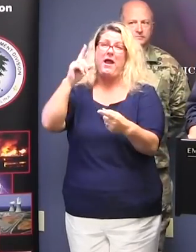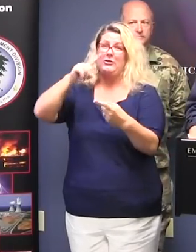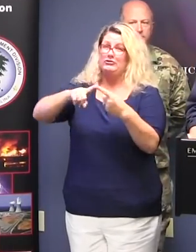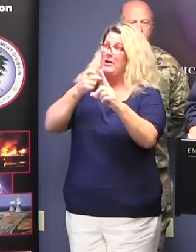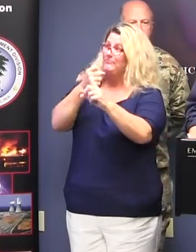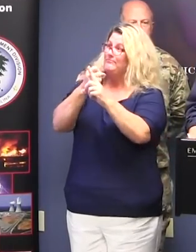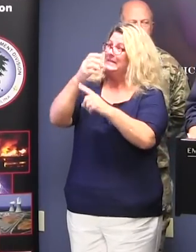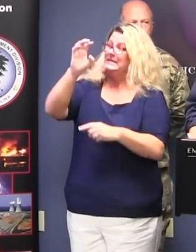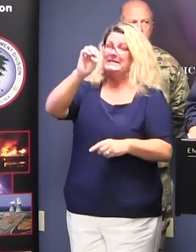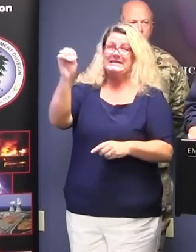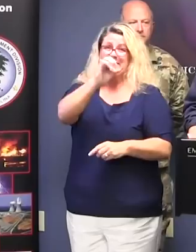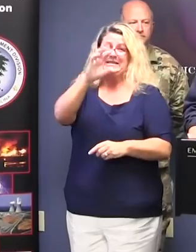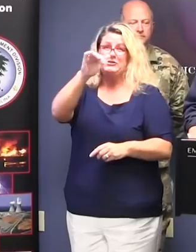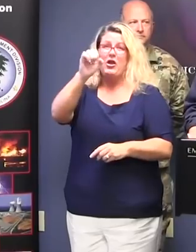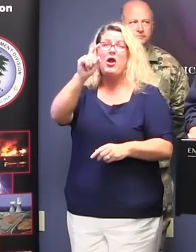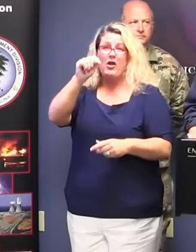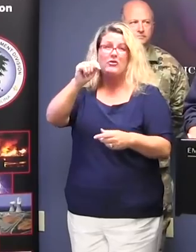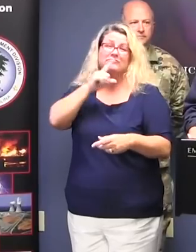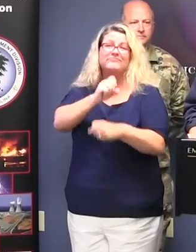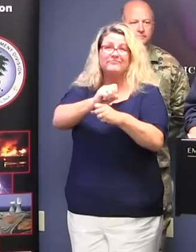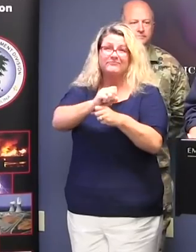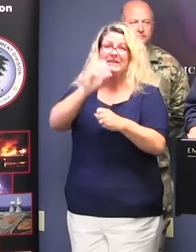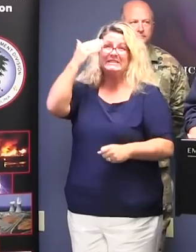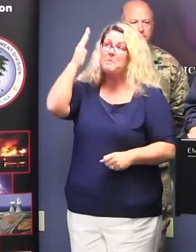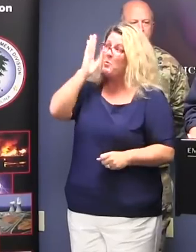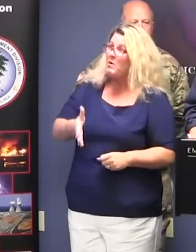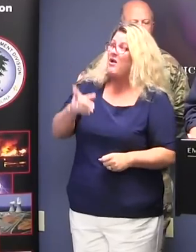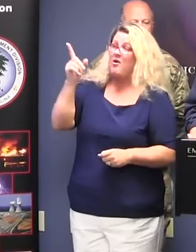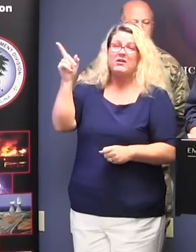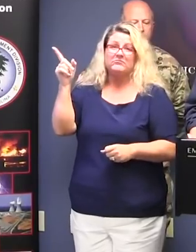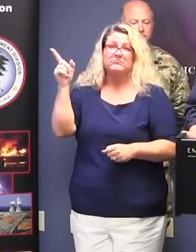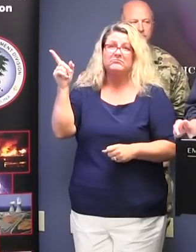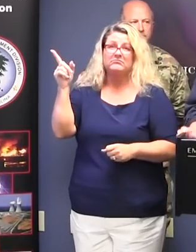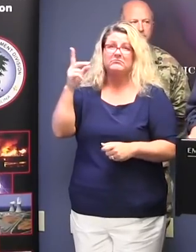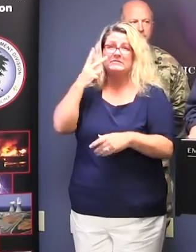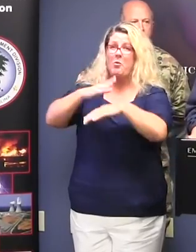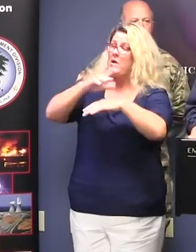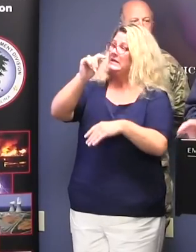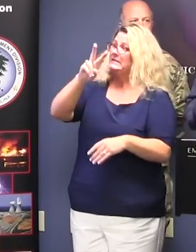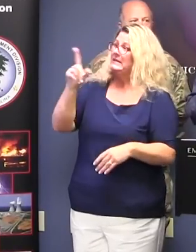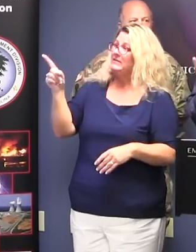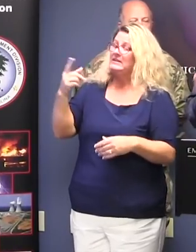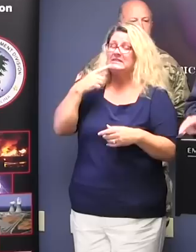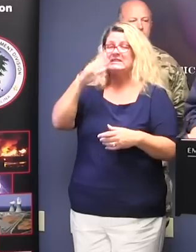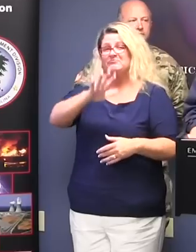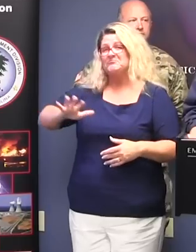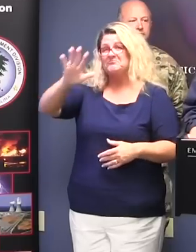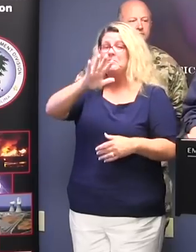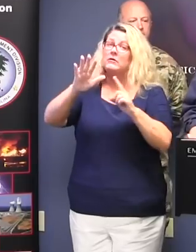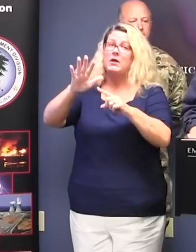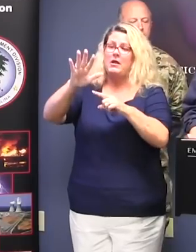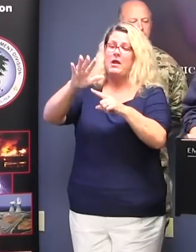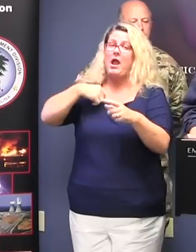coast, which apparently it is going to do, is get to the east coast. And when it gets here, it's estimated, it may be, this is